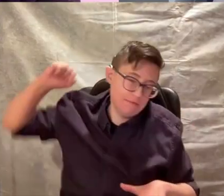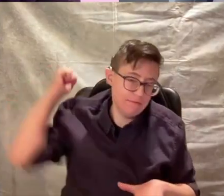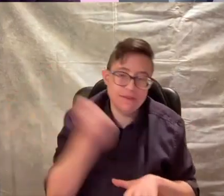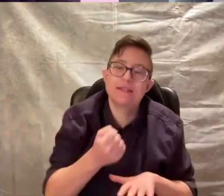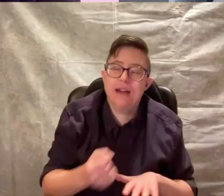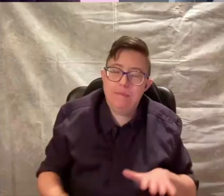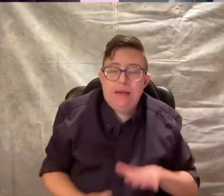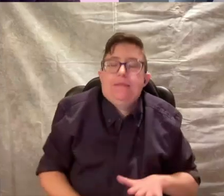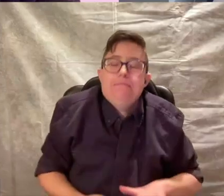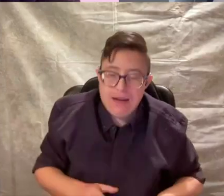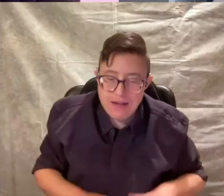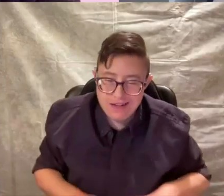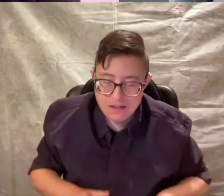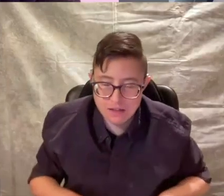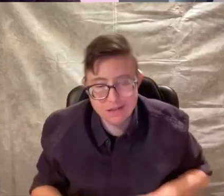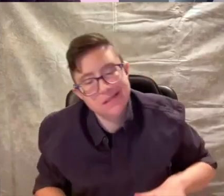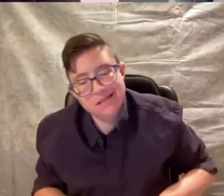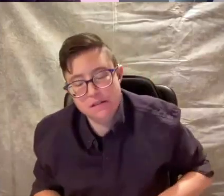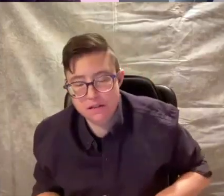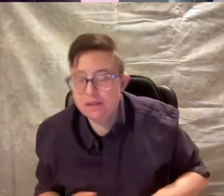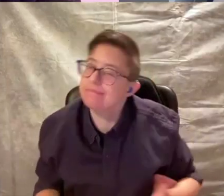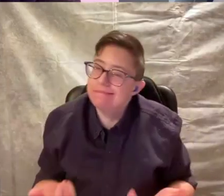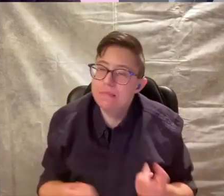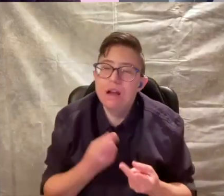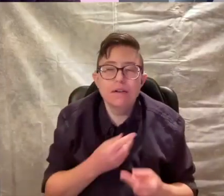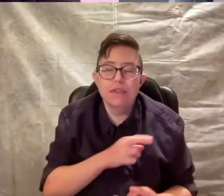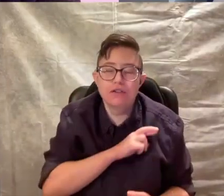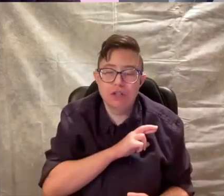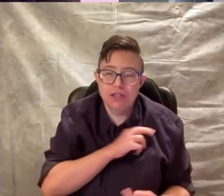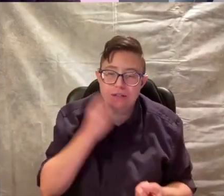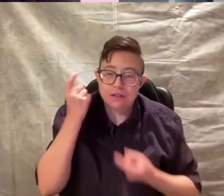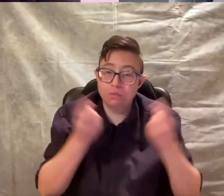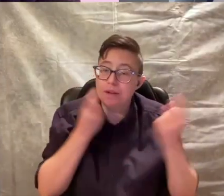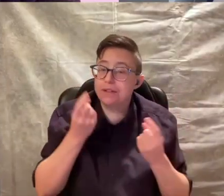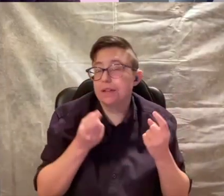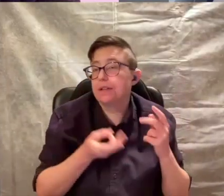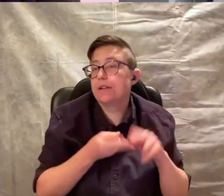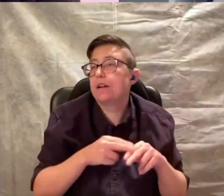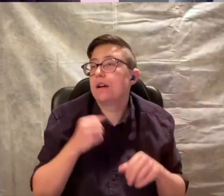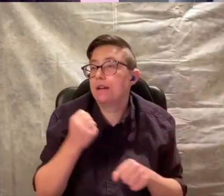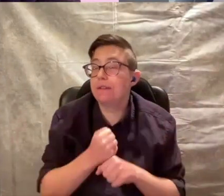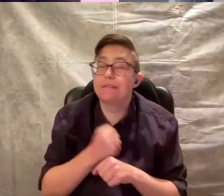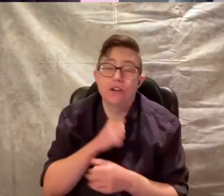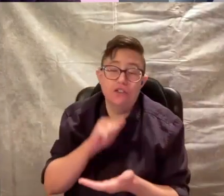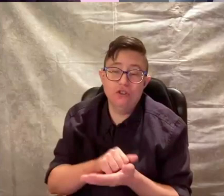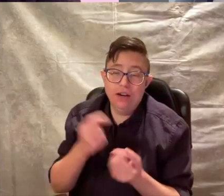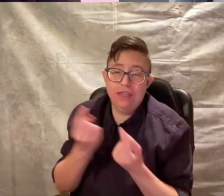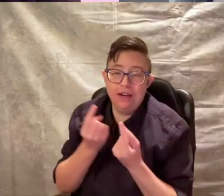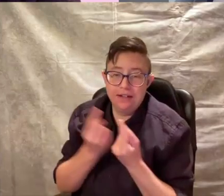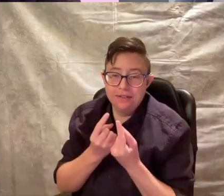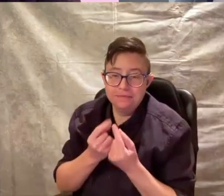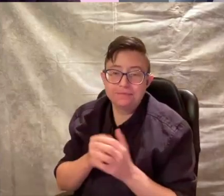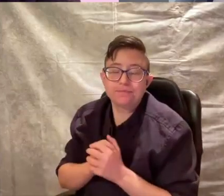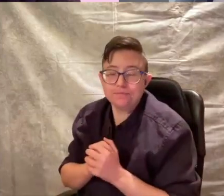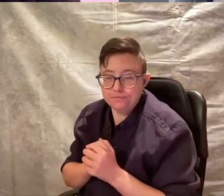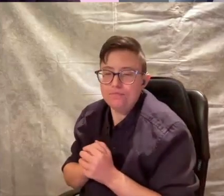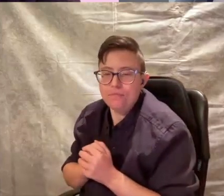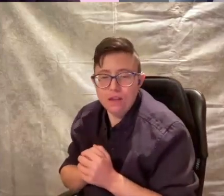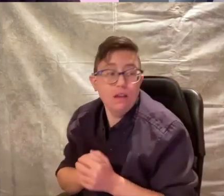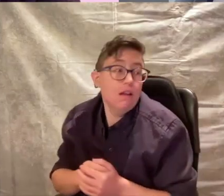stabbing pain. Another reason to wonder if I've done the right thing.